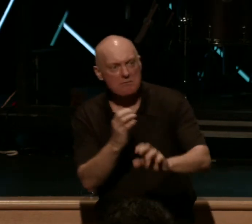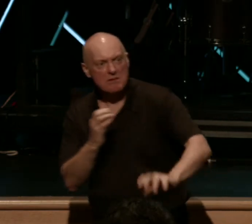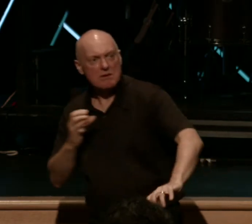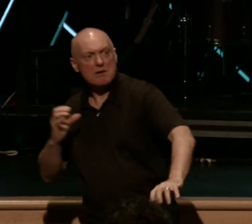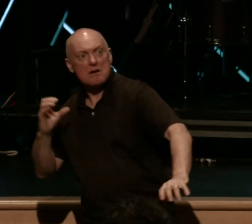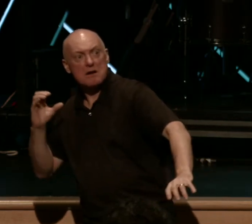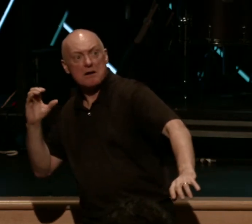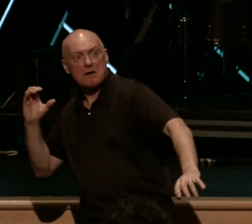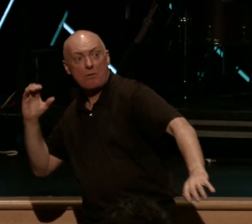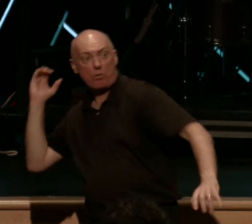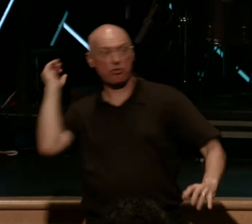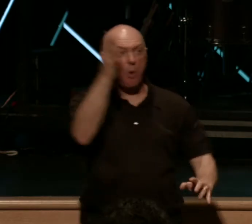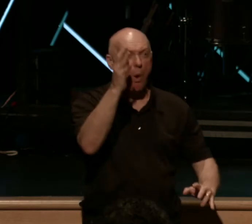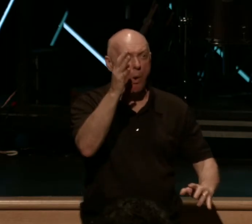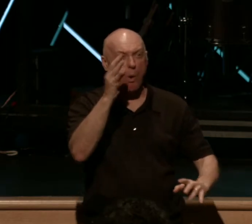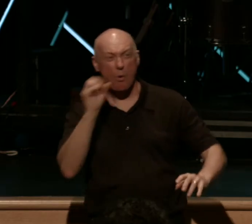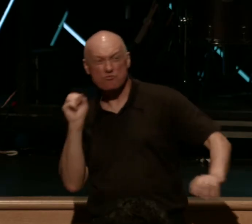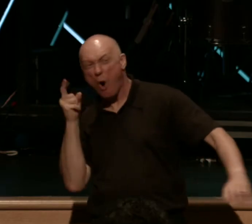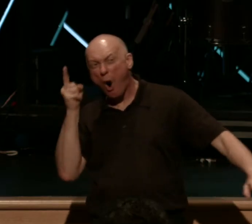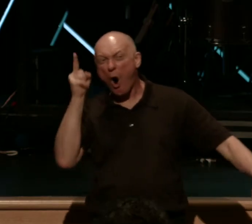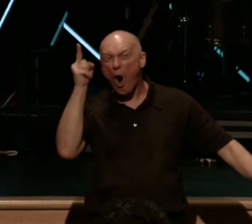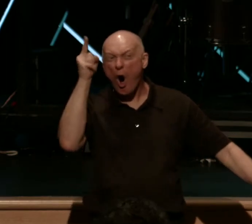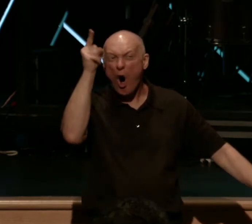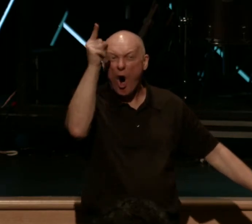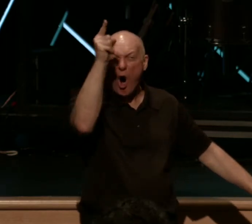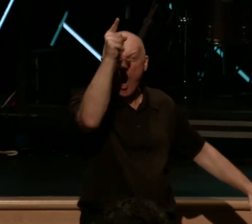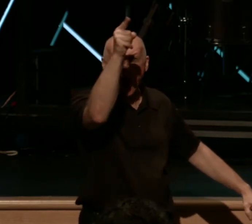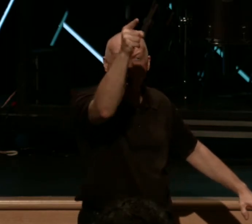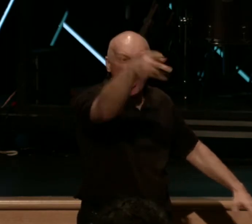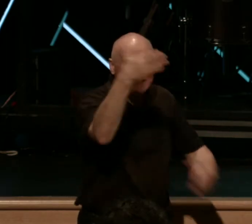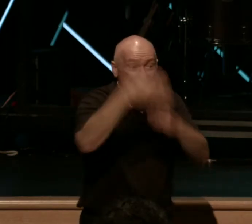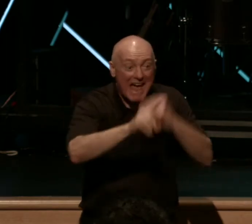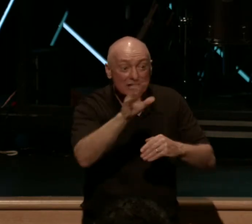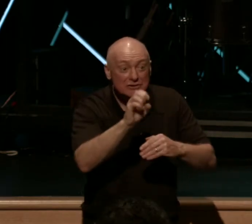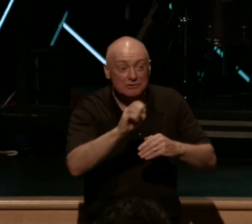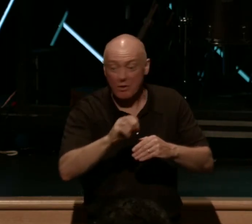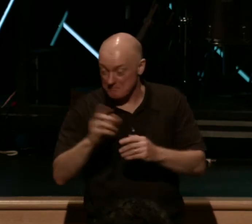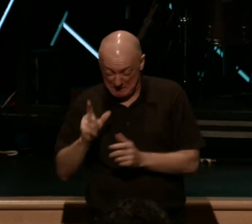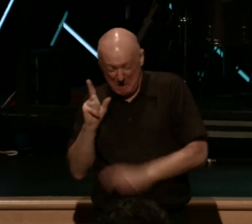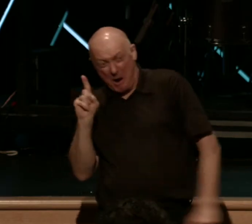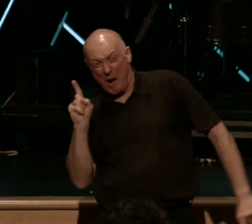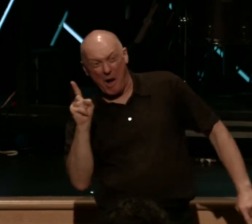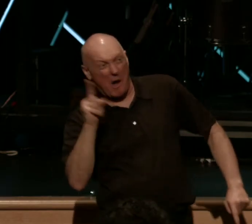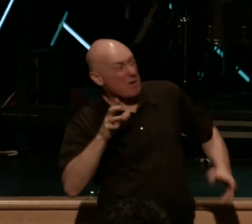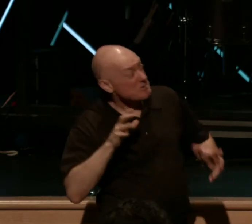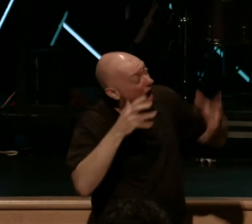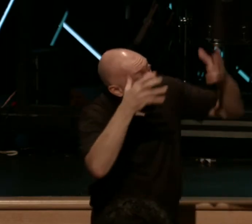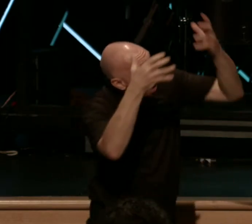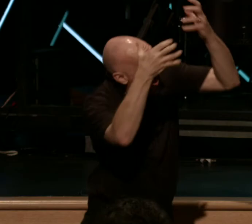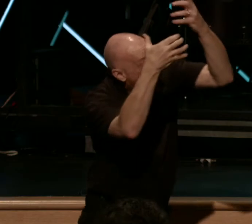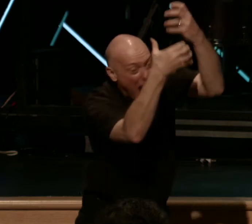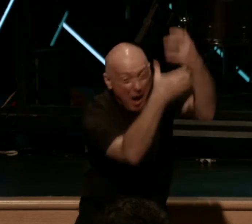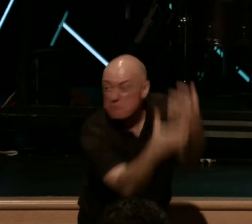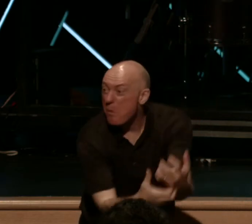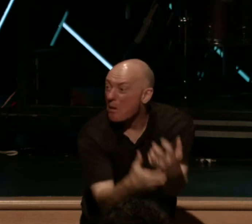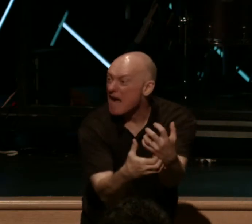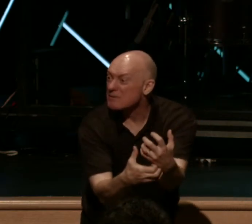the ball. Throws a Hail Mary pass into the end zone. Receiver running full speed. Dives into the end zone. Outstretched. Catches the ball.